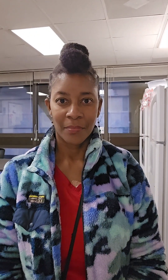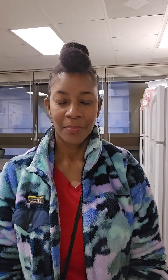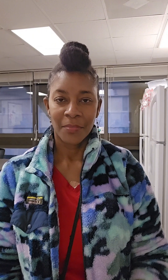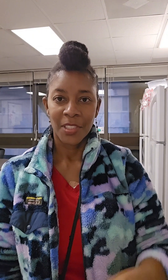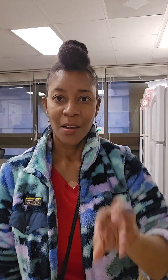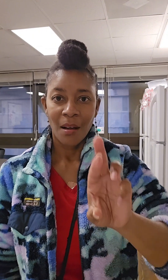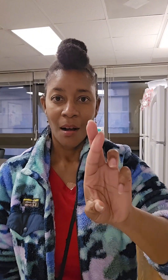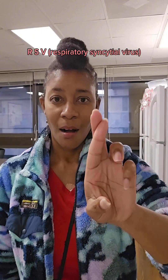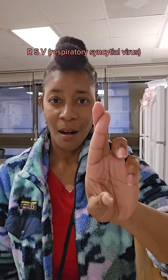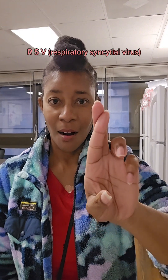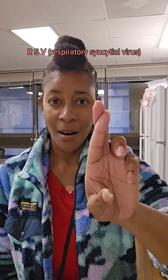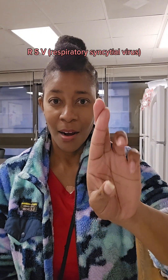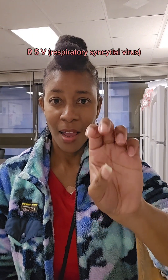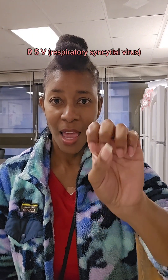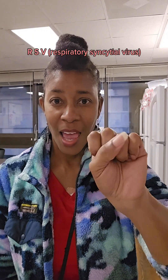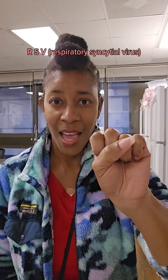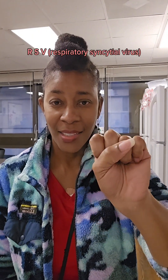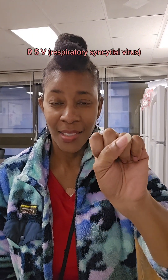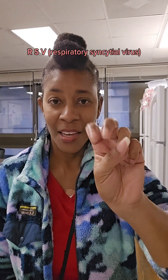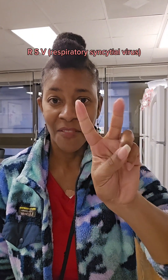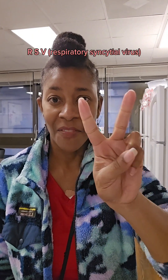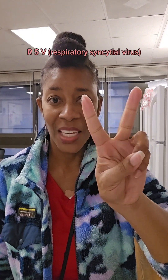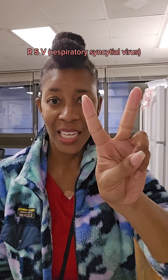R-S-V.